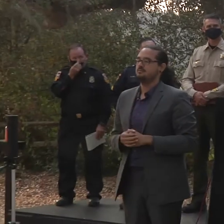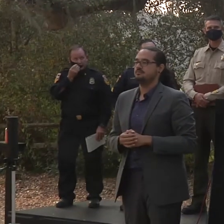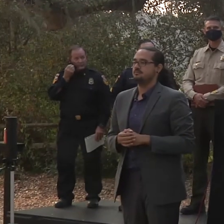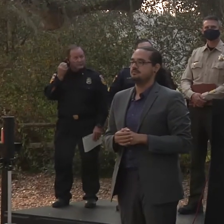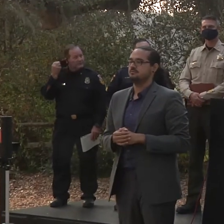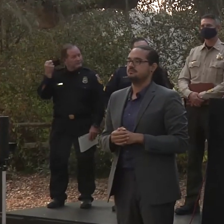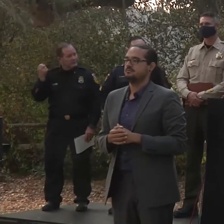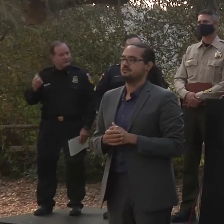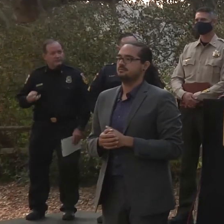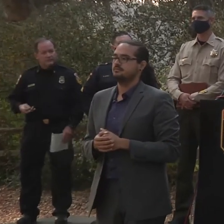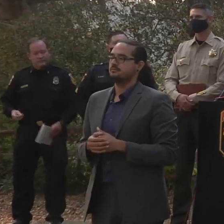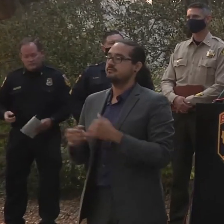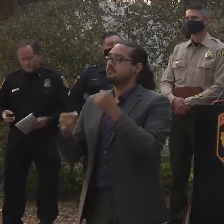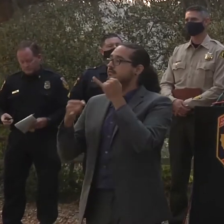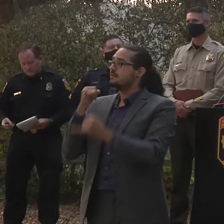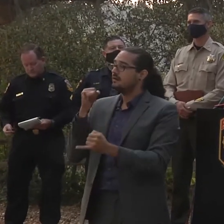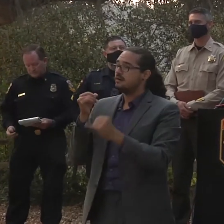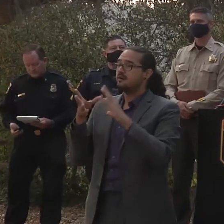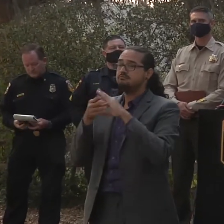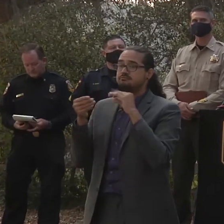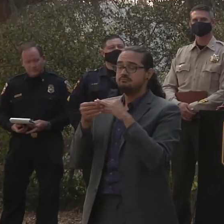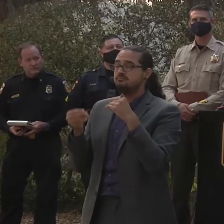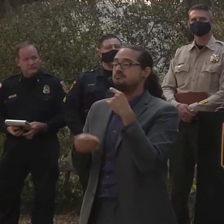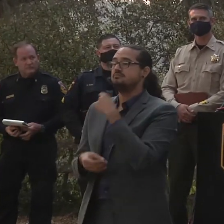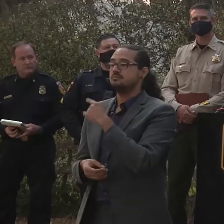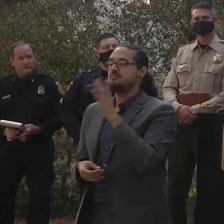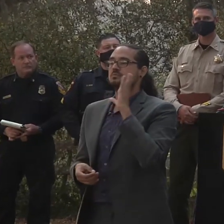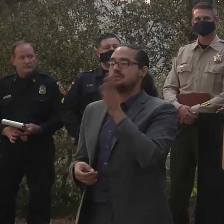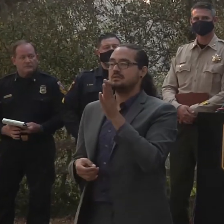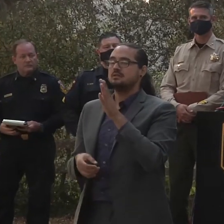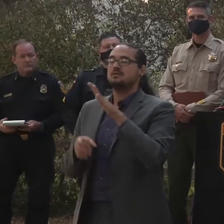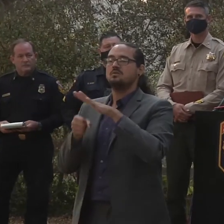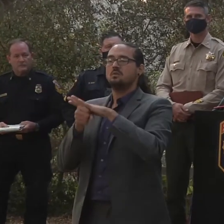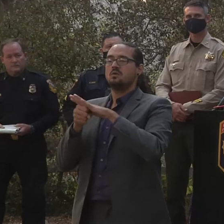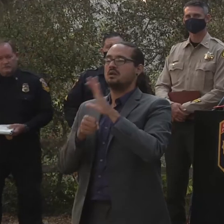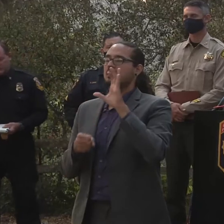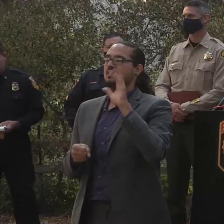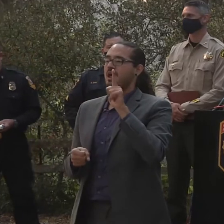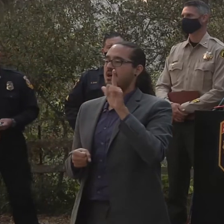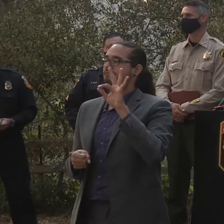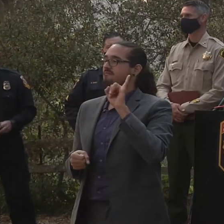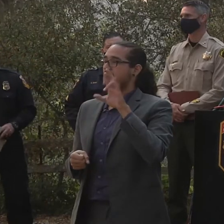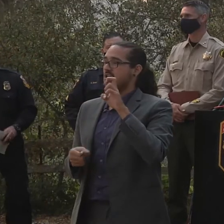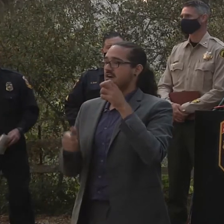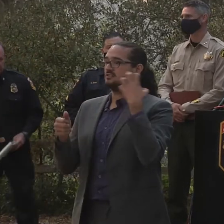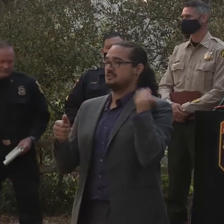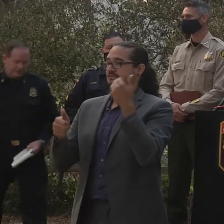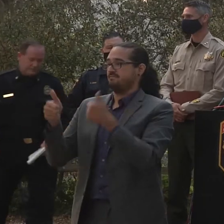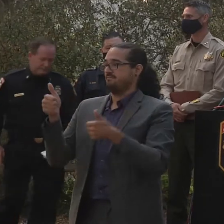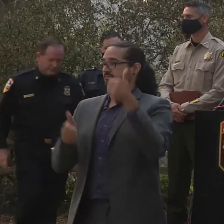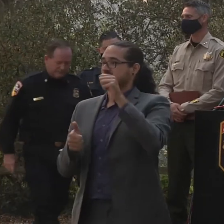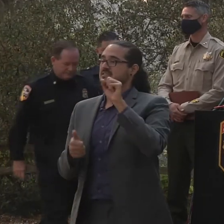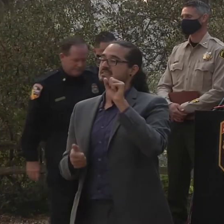Our final speaker this evening, local Cal Fire Unit Chief from the San Mateo Santa Cruz Unit, Chief Ian Larkin.